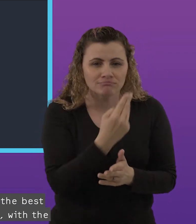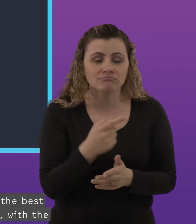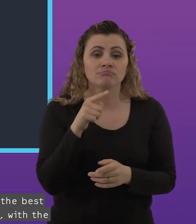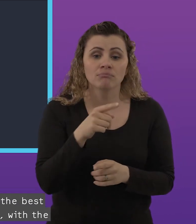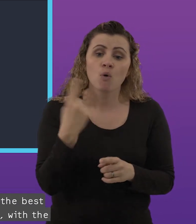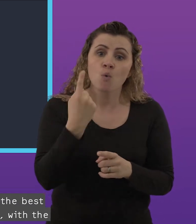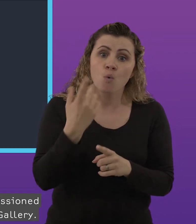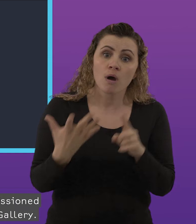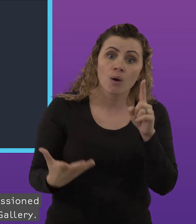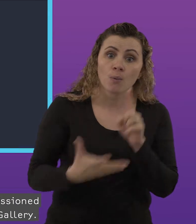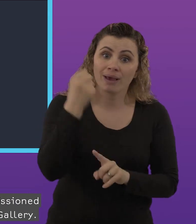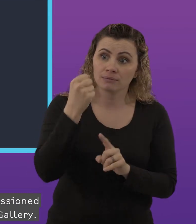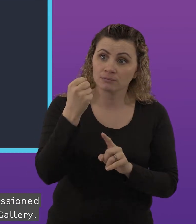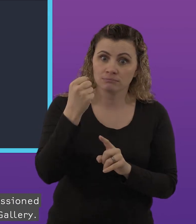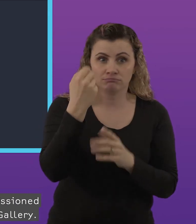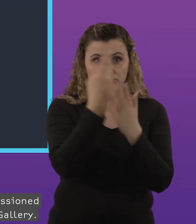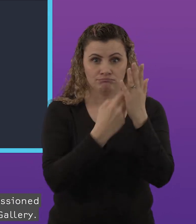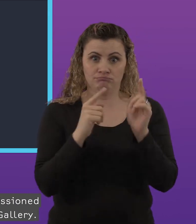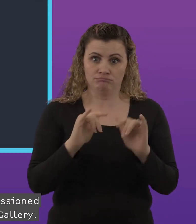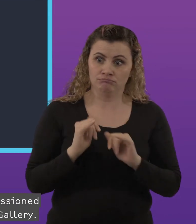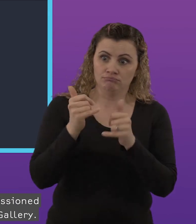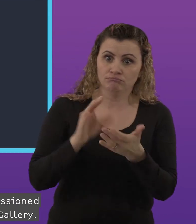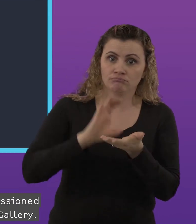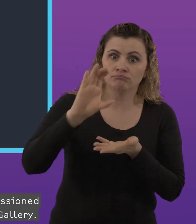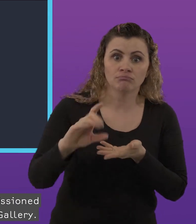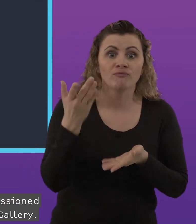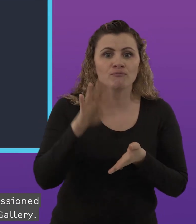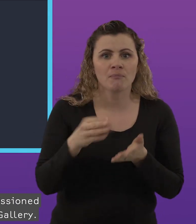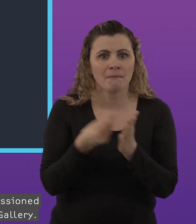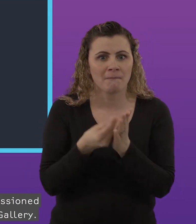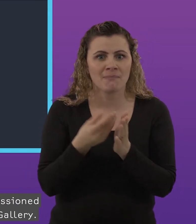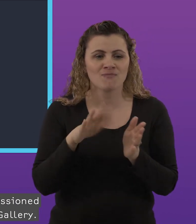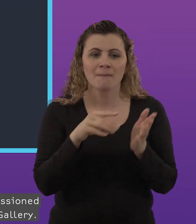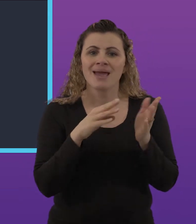portraiture, with the winning submission commissioned by the National Portrait Gallery.